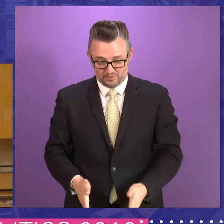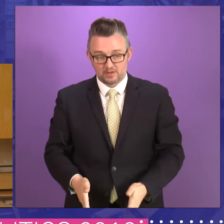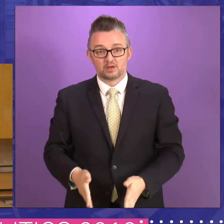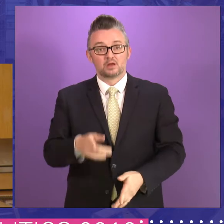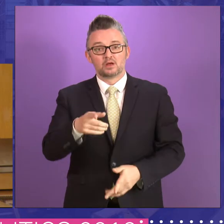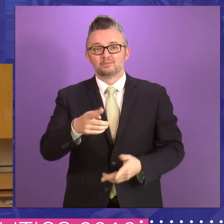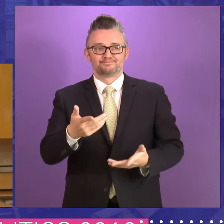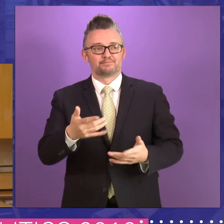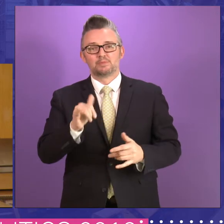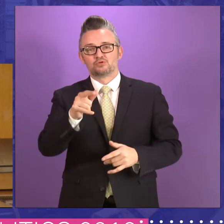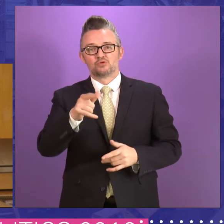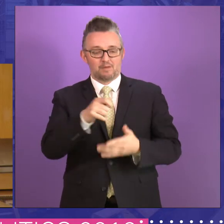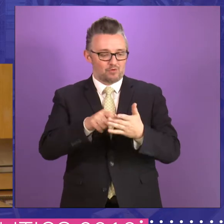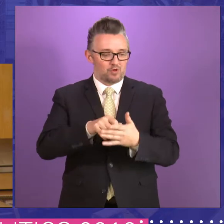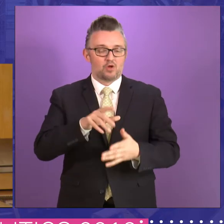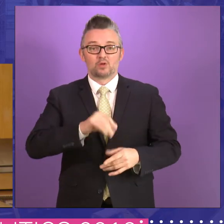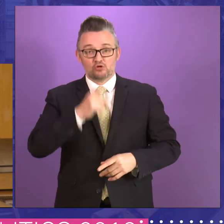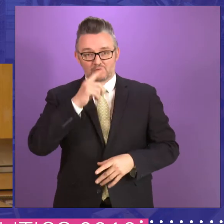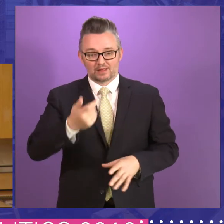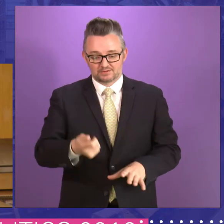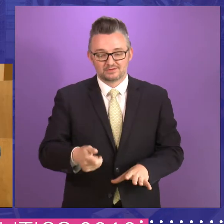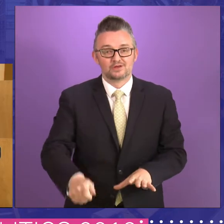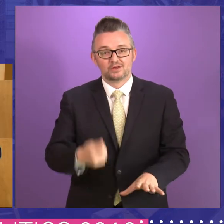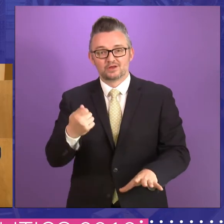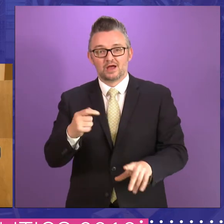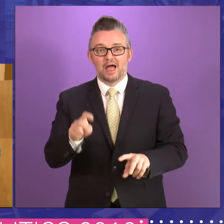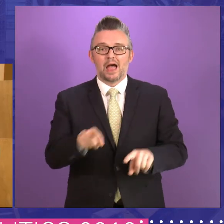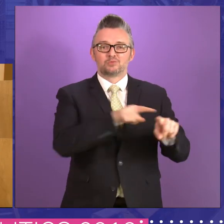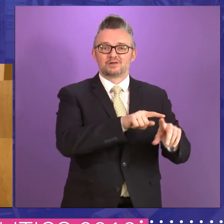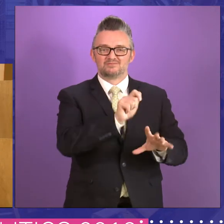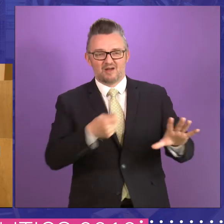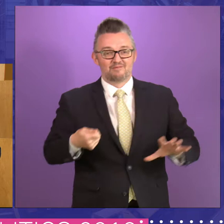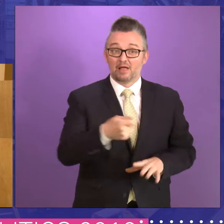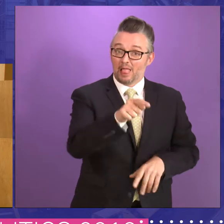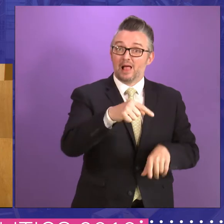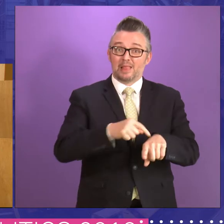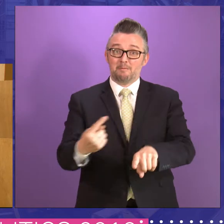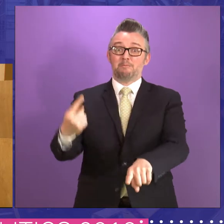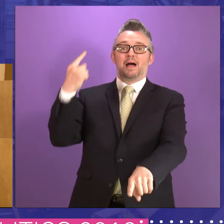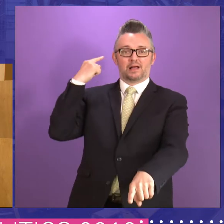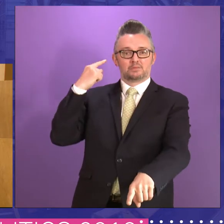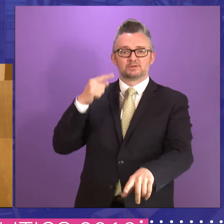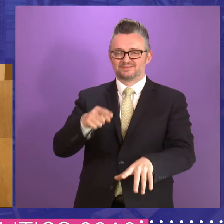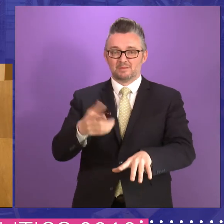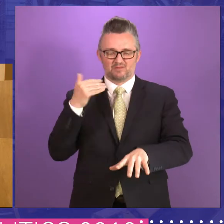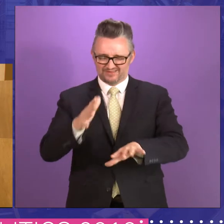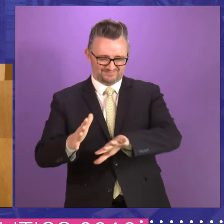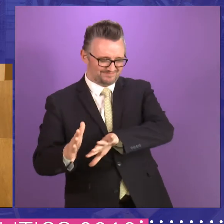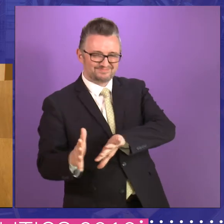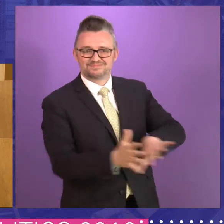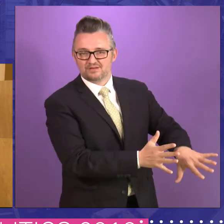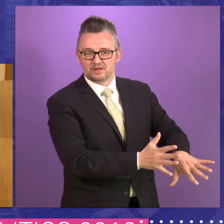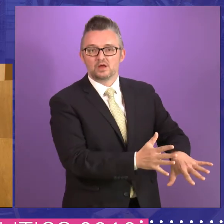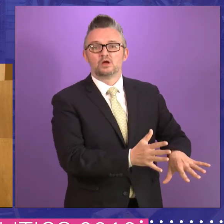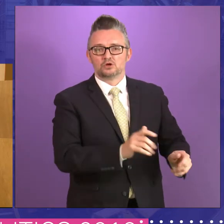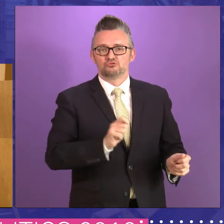days, if you didn't win by discussion, you could take them outside and have a sword fight. Um, you know, so all of that was to be pushed into the background. Um,